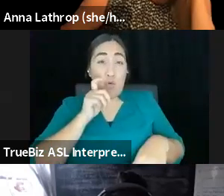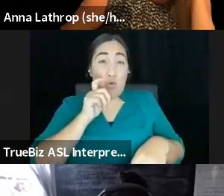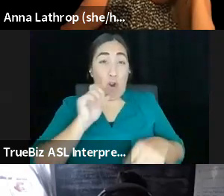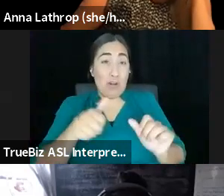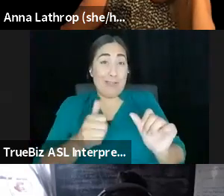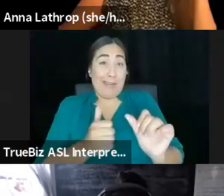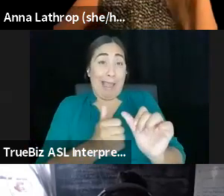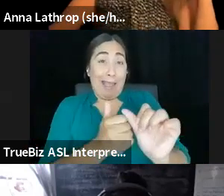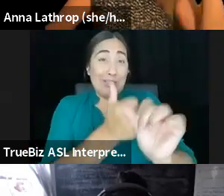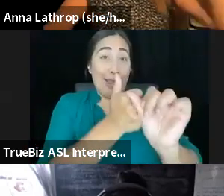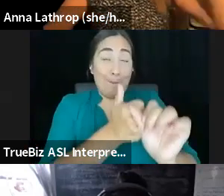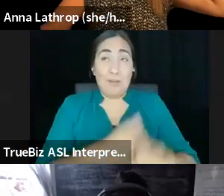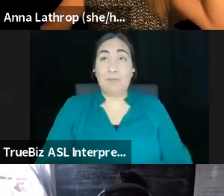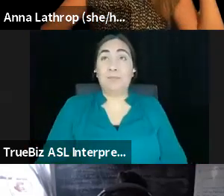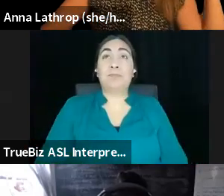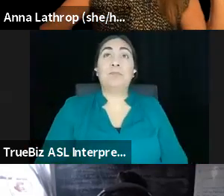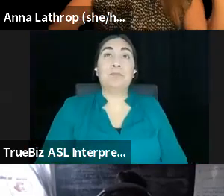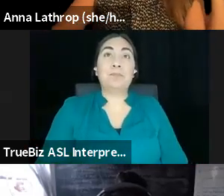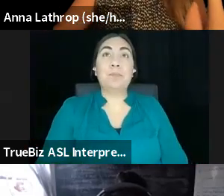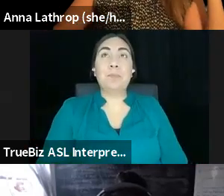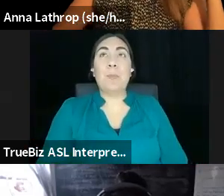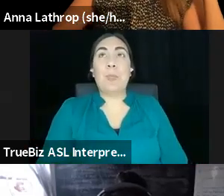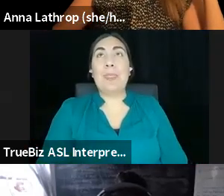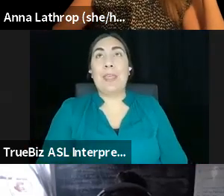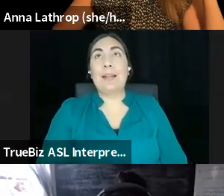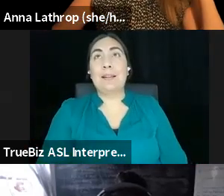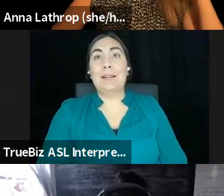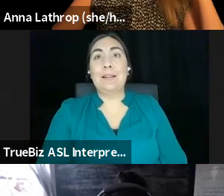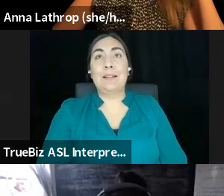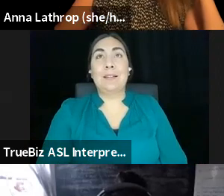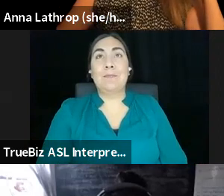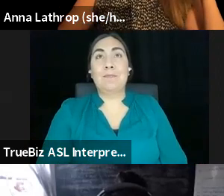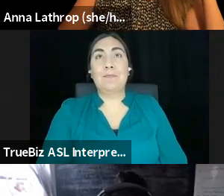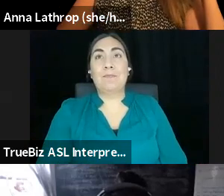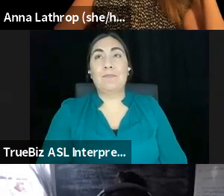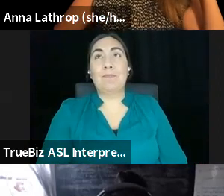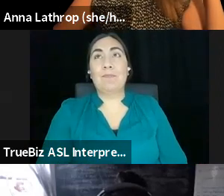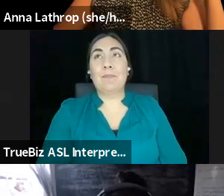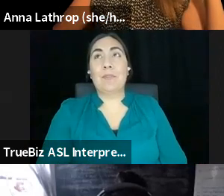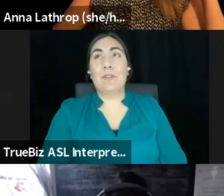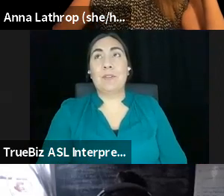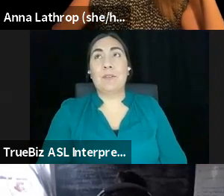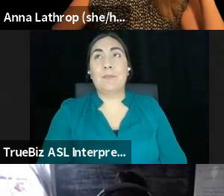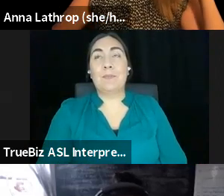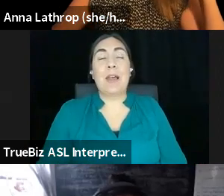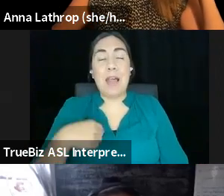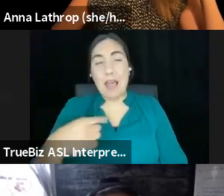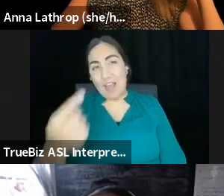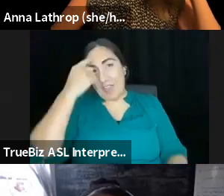I think, I think a lot of things. One of the things I will say is I think right now in discourse in the